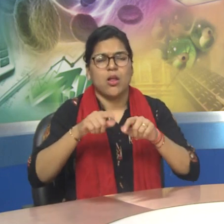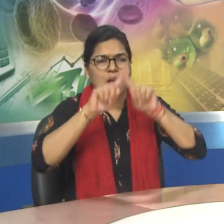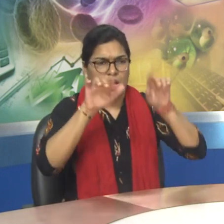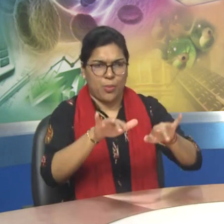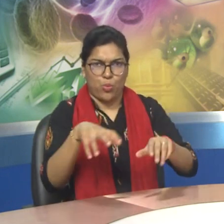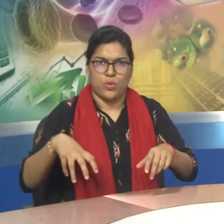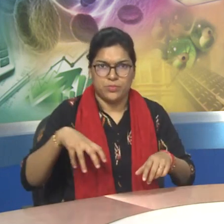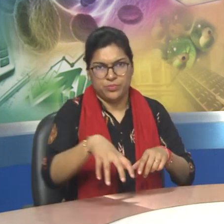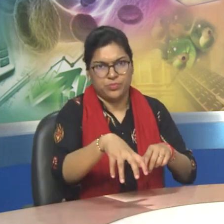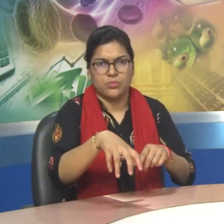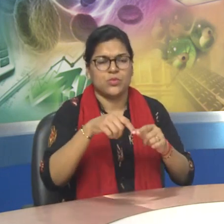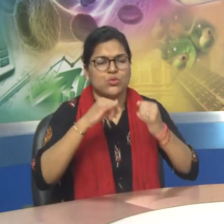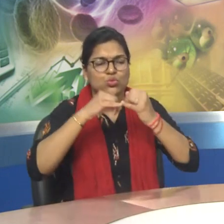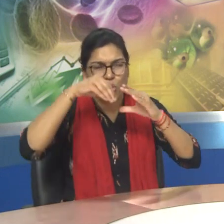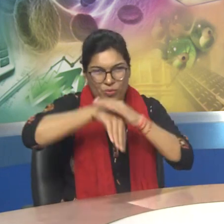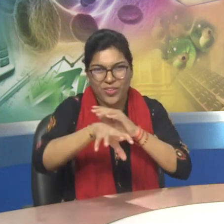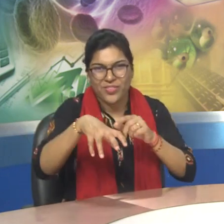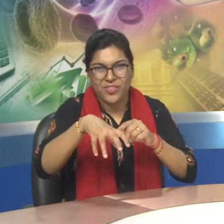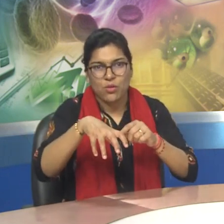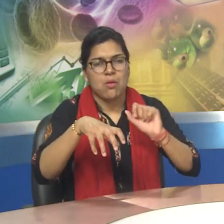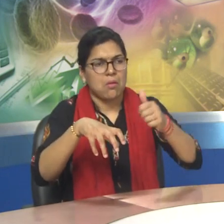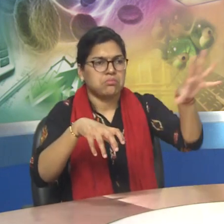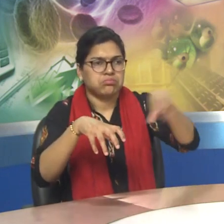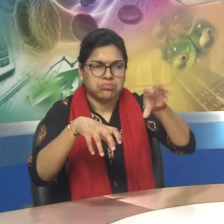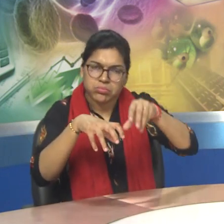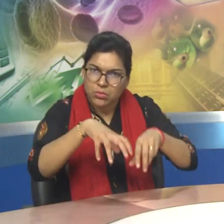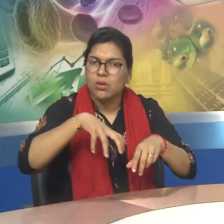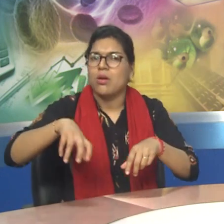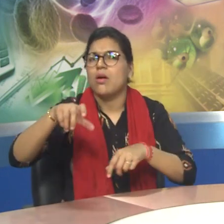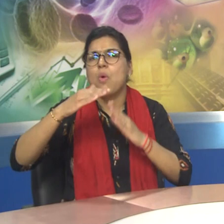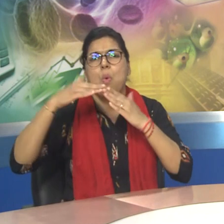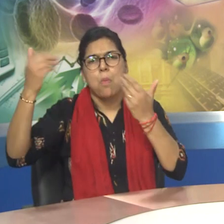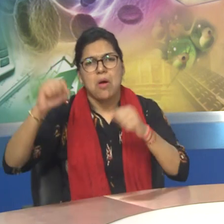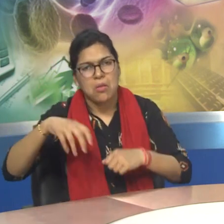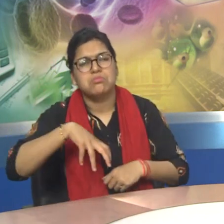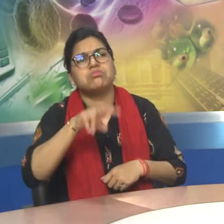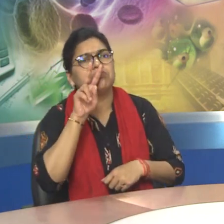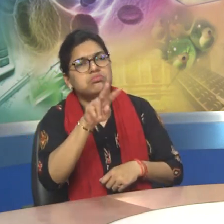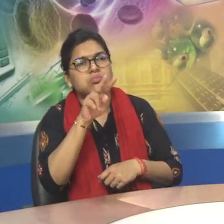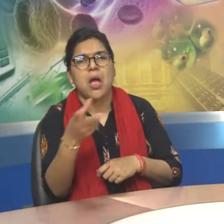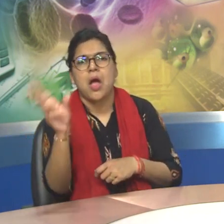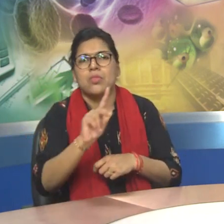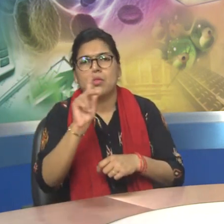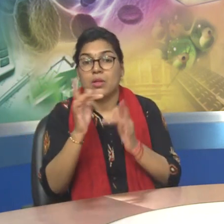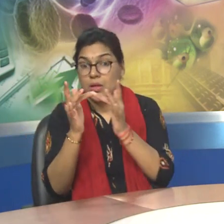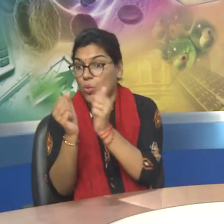requires a computer and a software to read, but